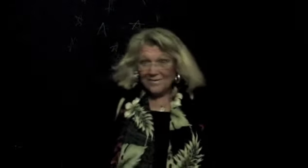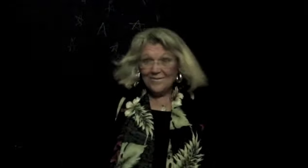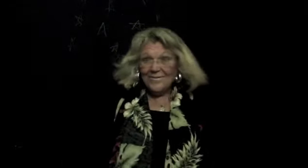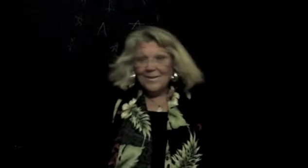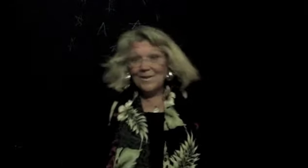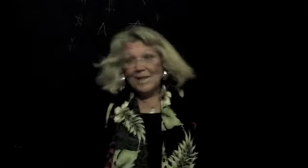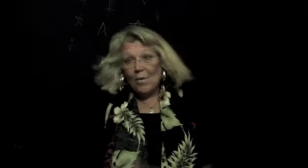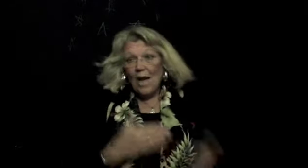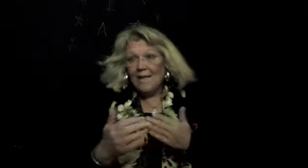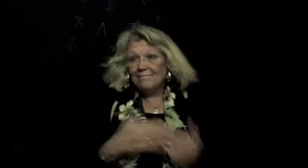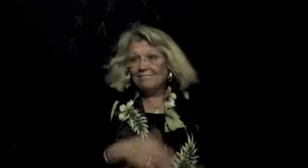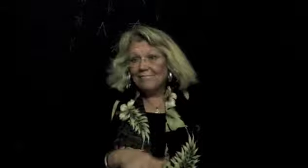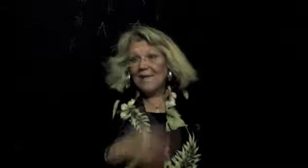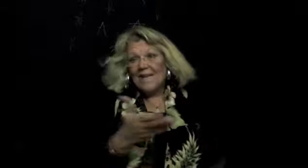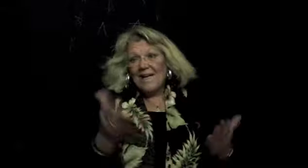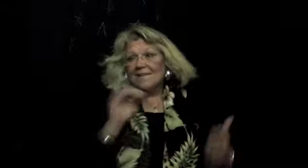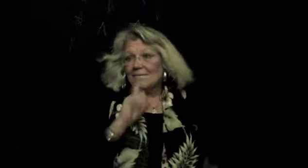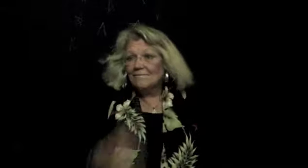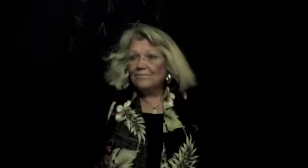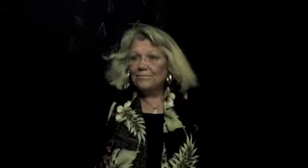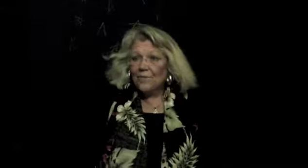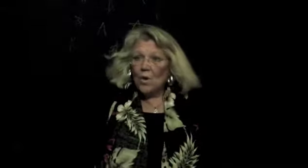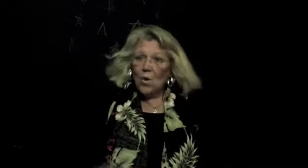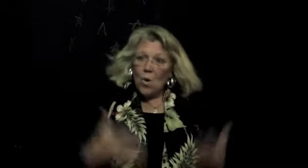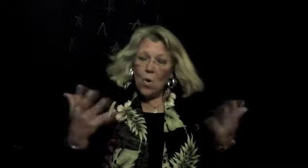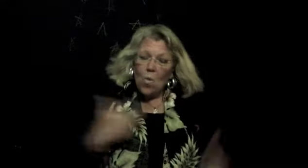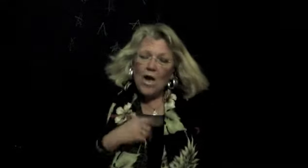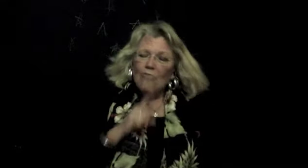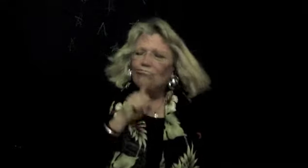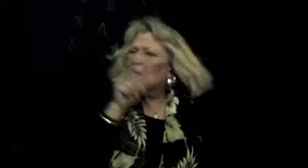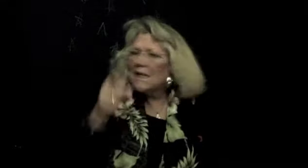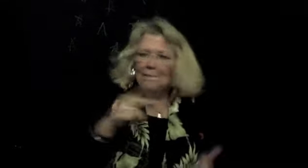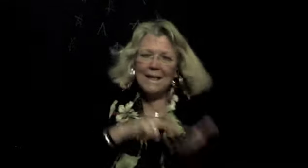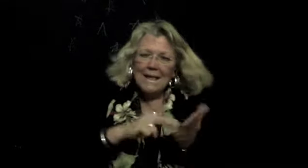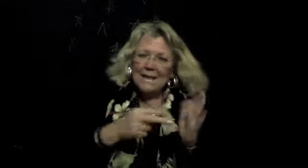Anyway, let's think it's What I really need